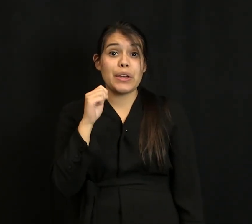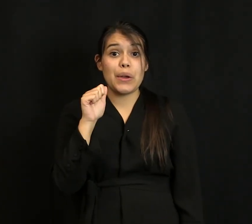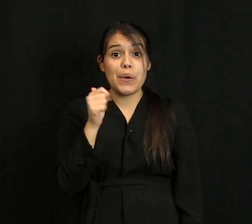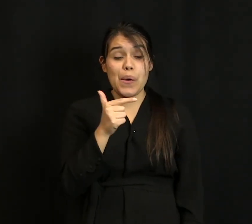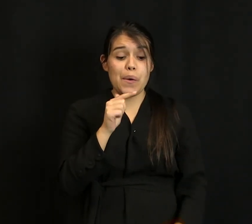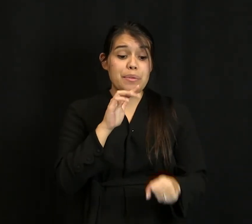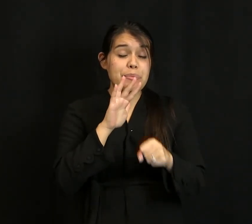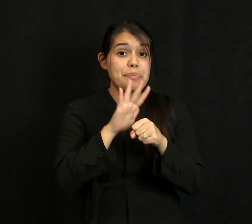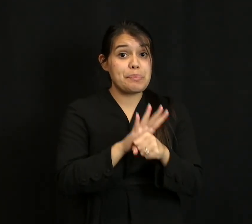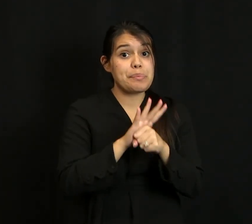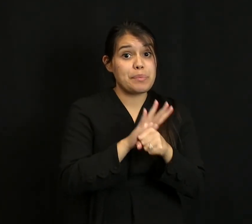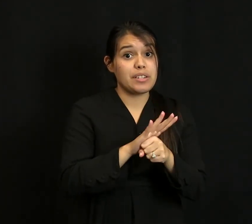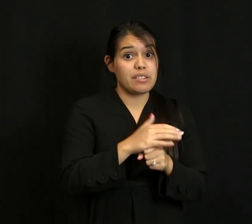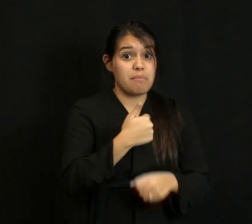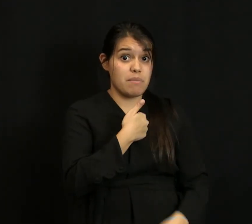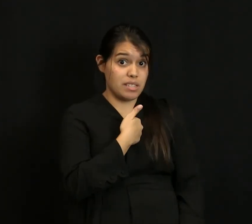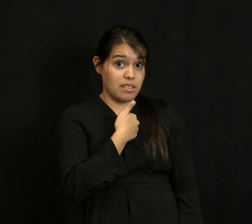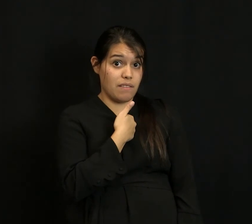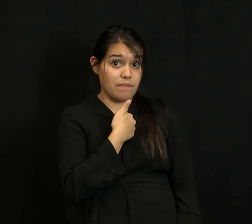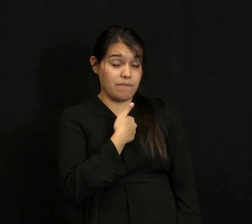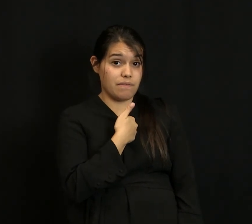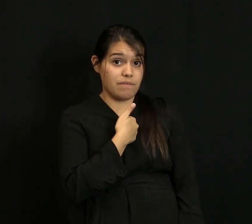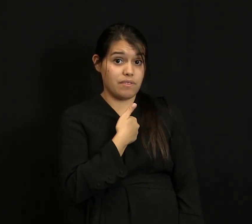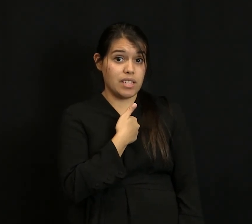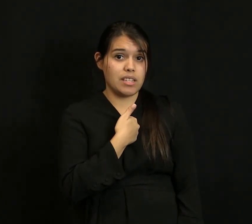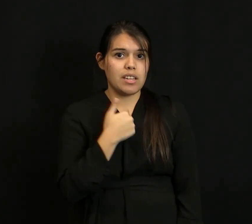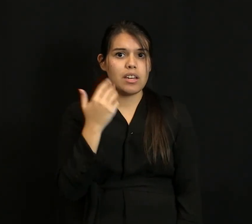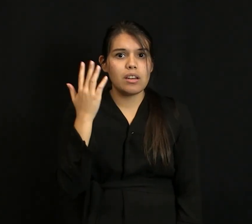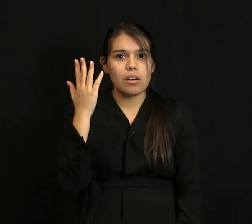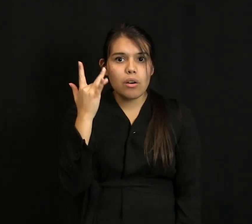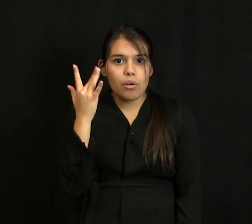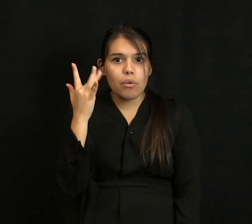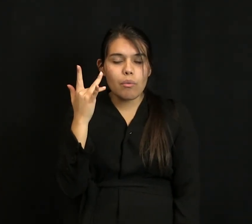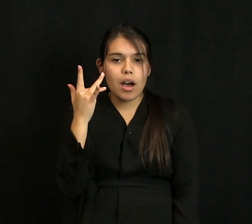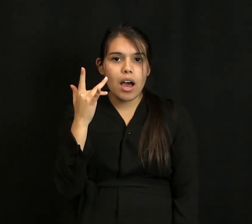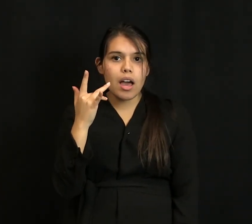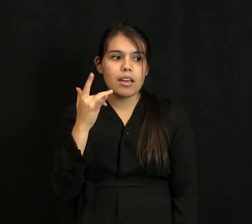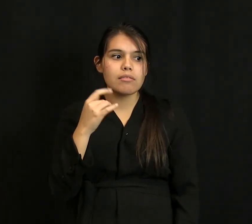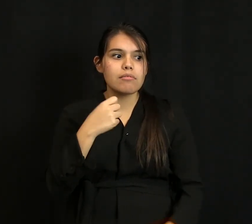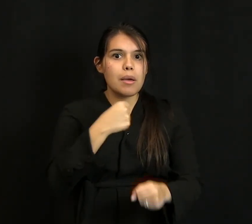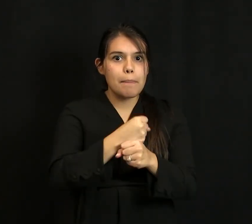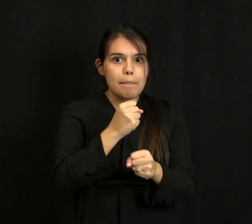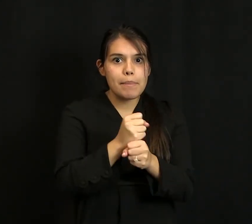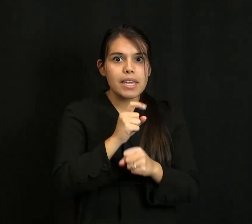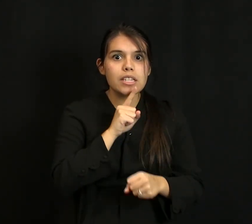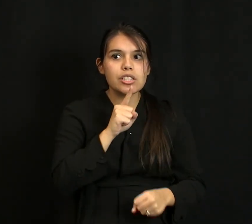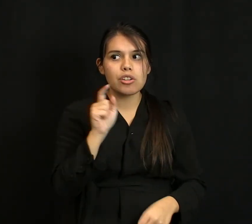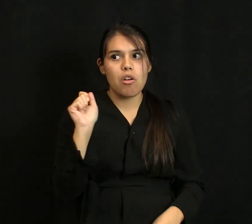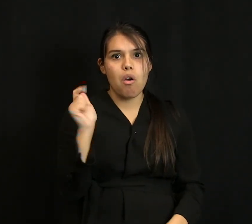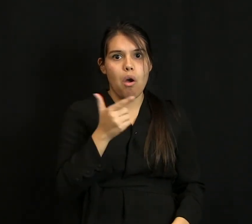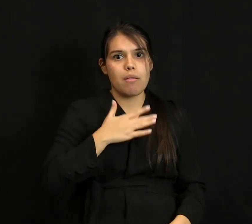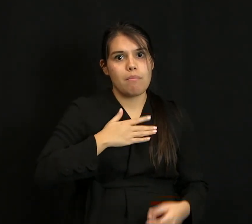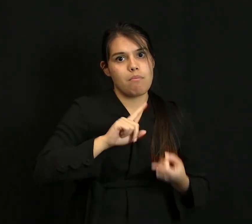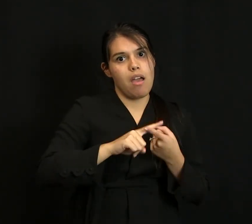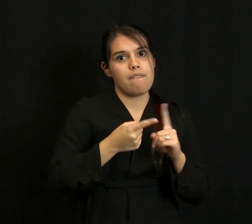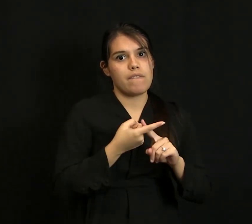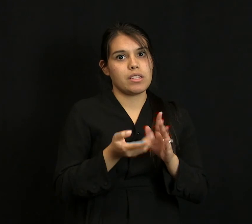My doctor said it was from all the pressure I was putting on myself. The pressure of me making sure everybody was as good as me.